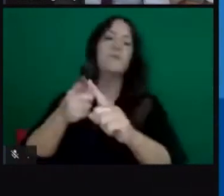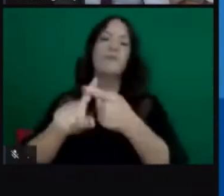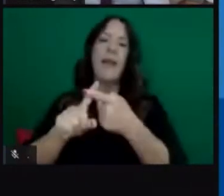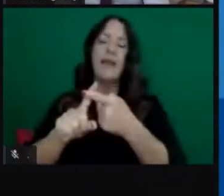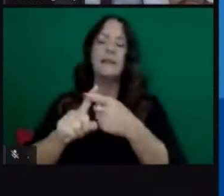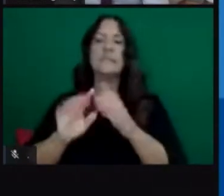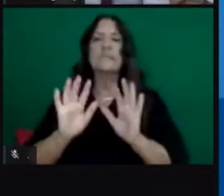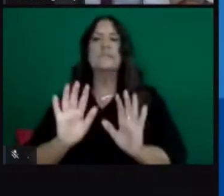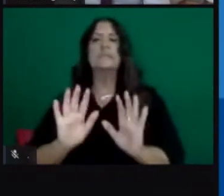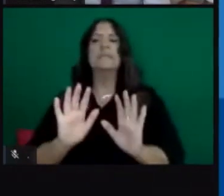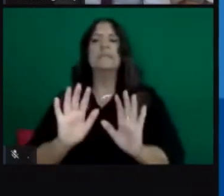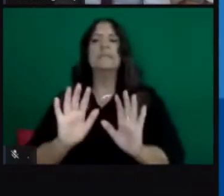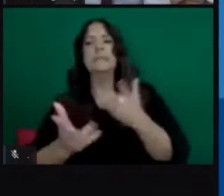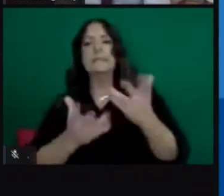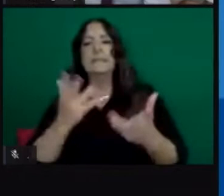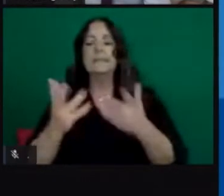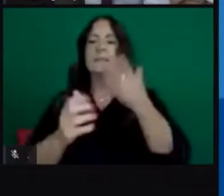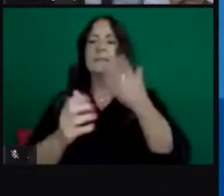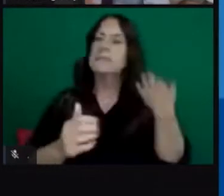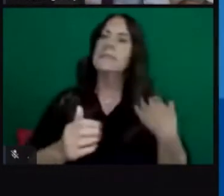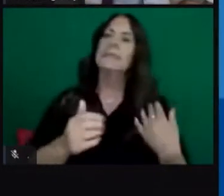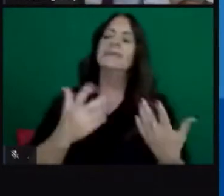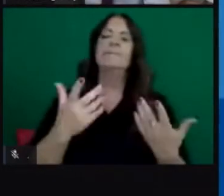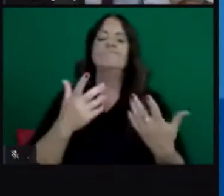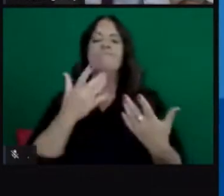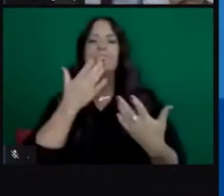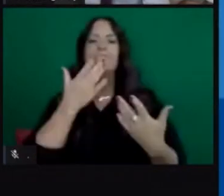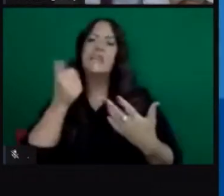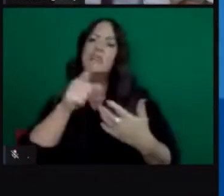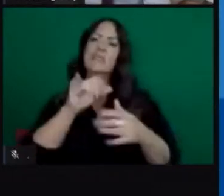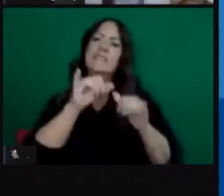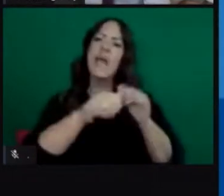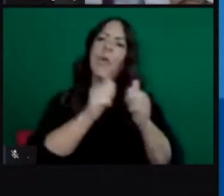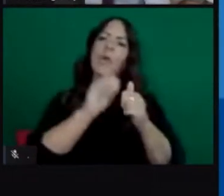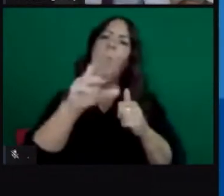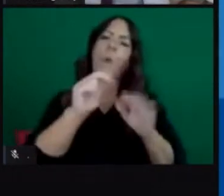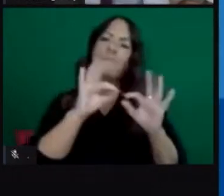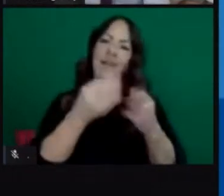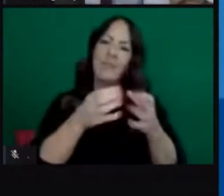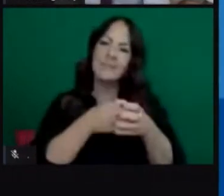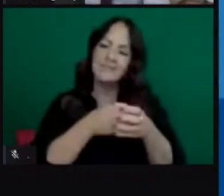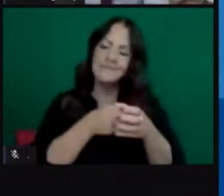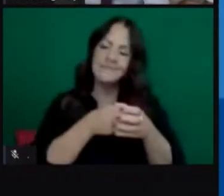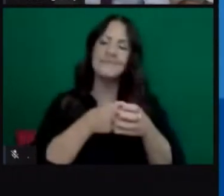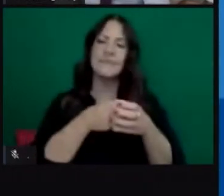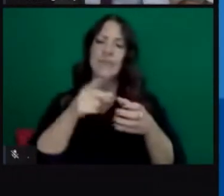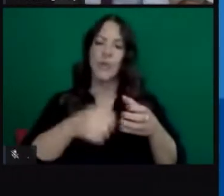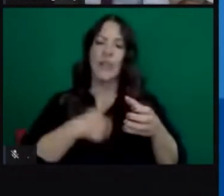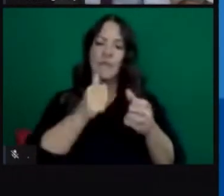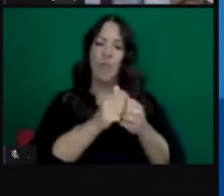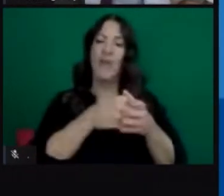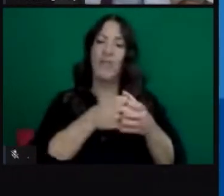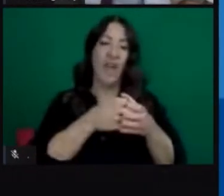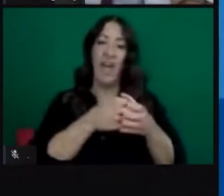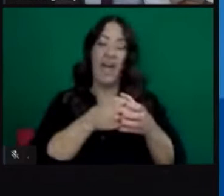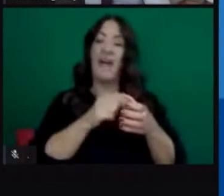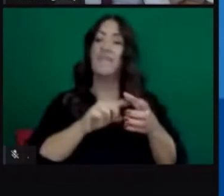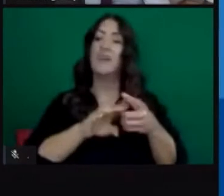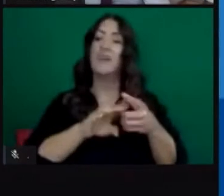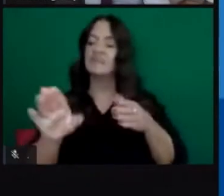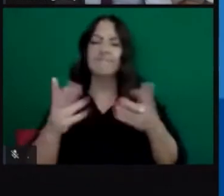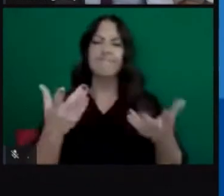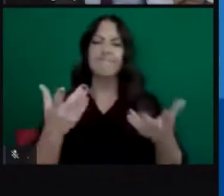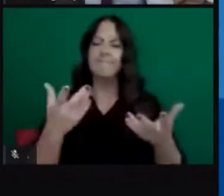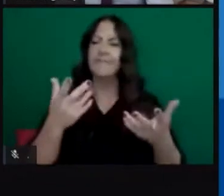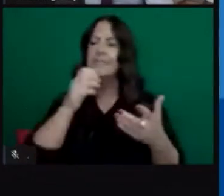your mask making sure you're staying with your household making sure you're not sharing the dinner table sharing utensils if